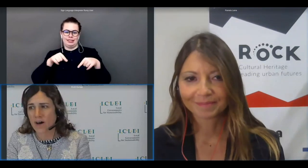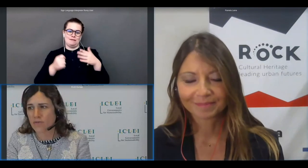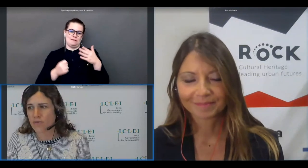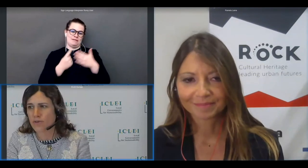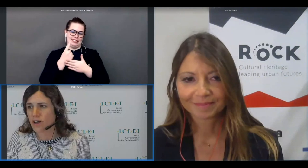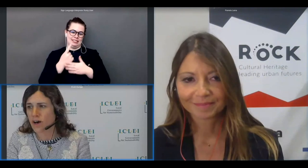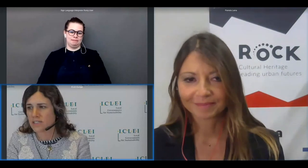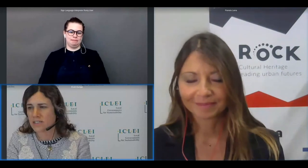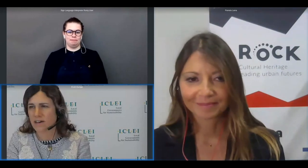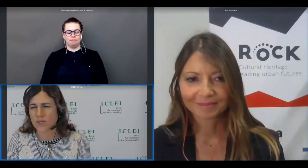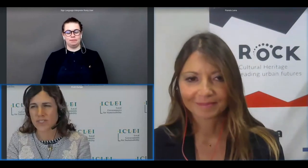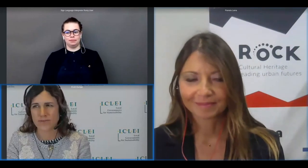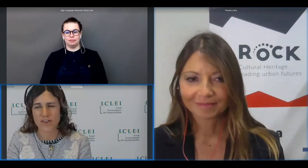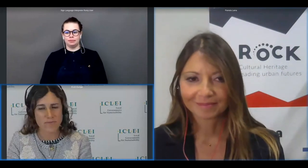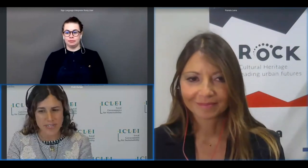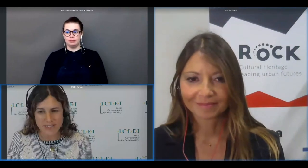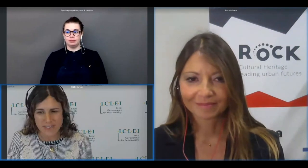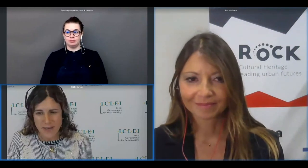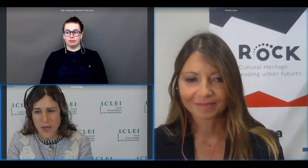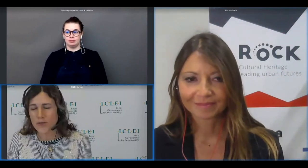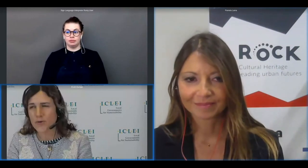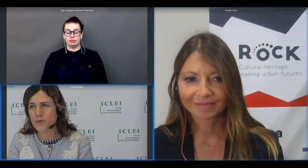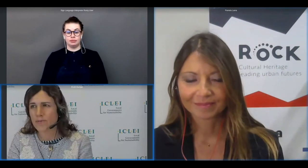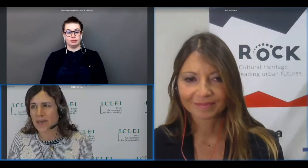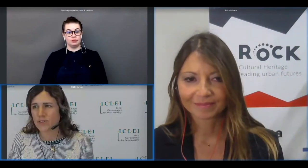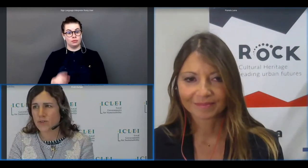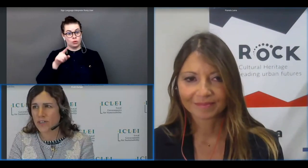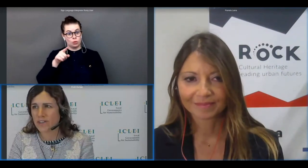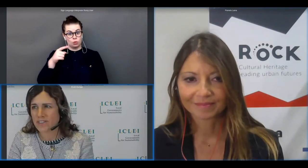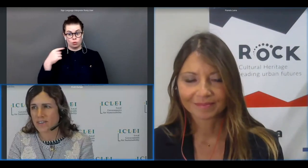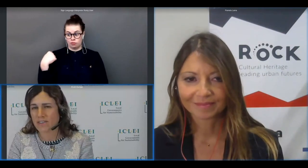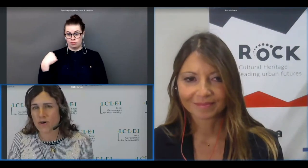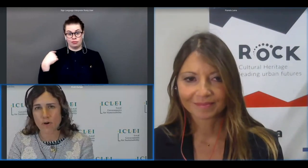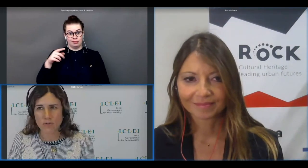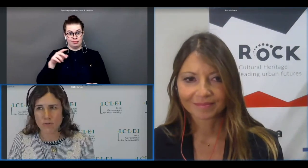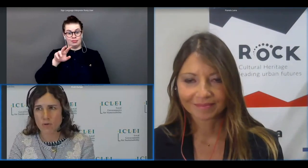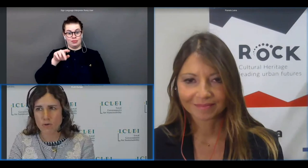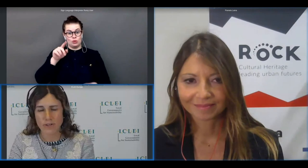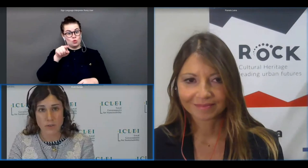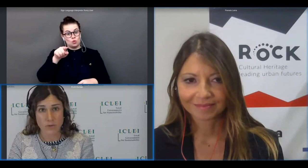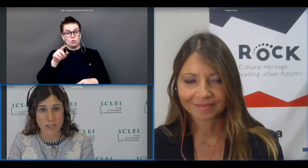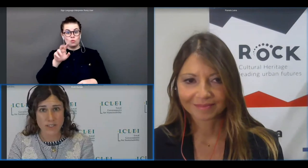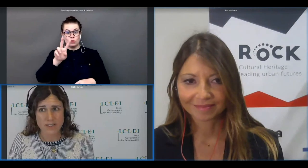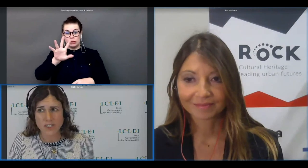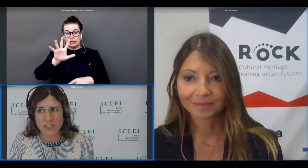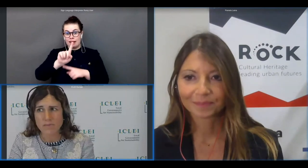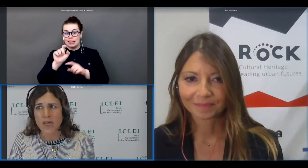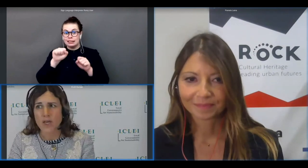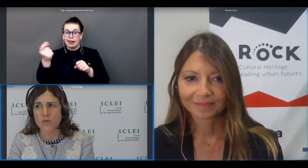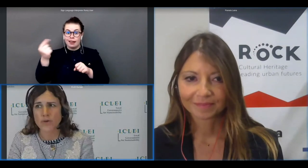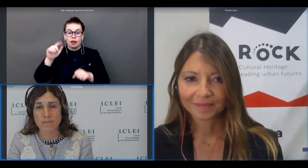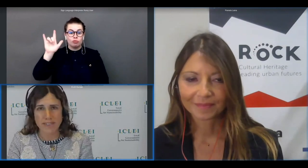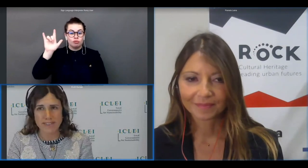for the last 25 minutes you may join us in the rock and roll networking session